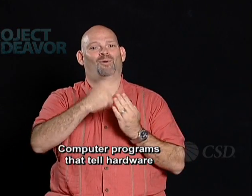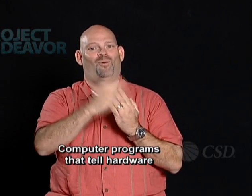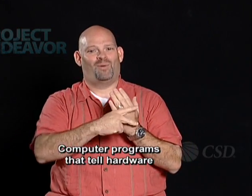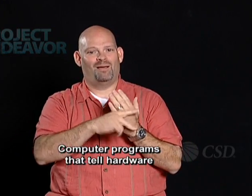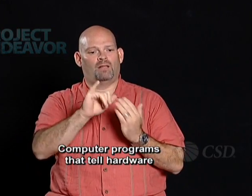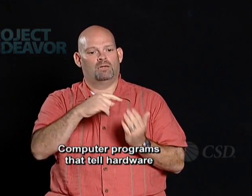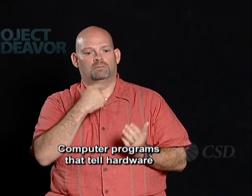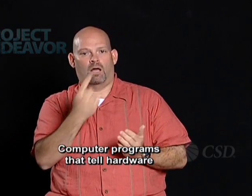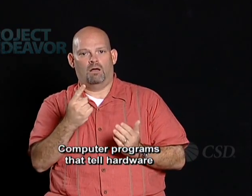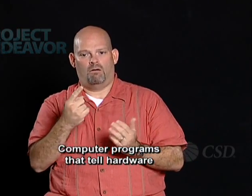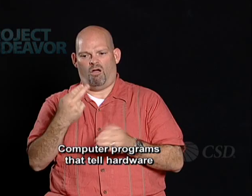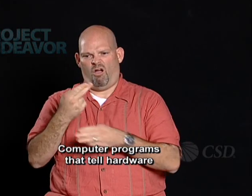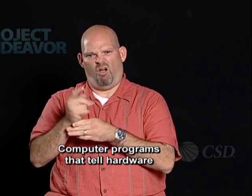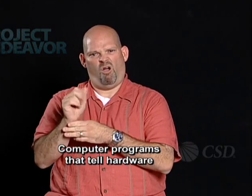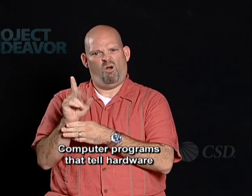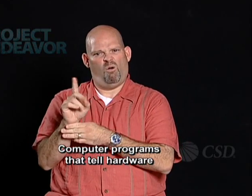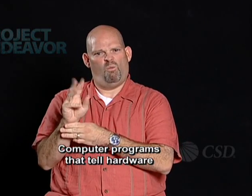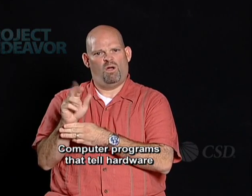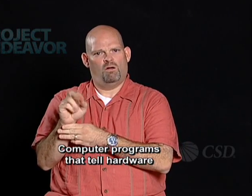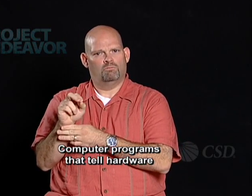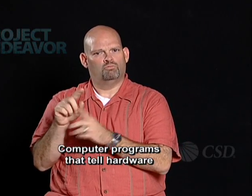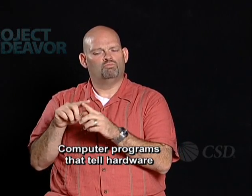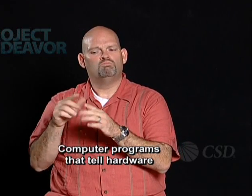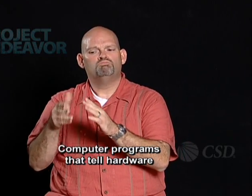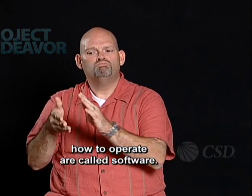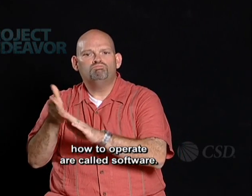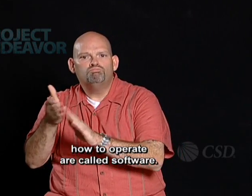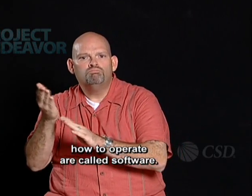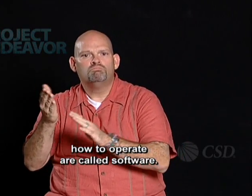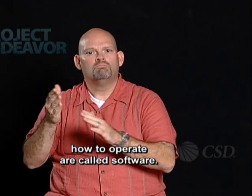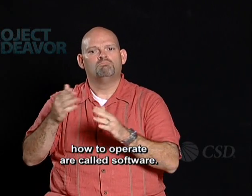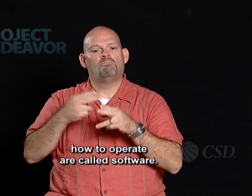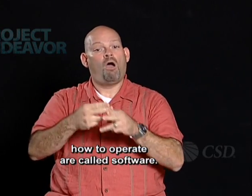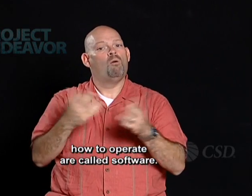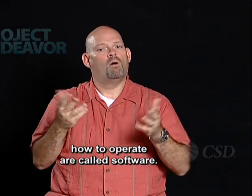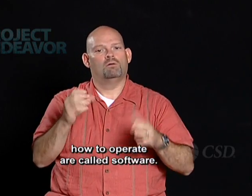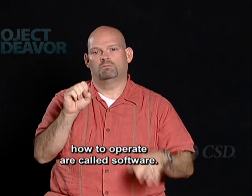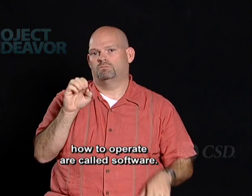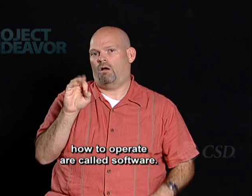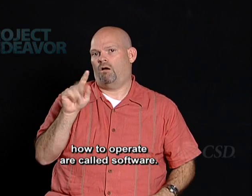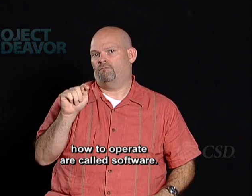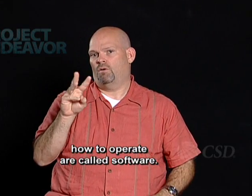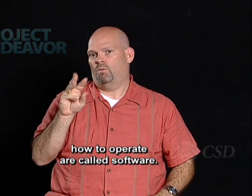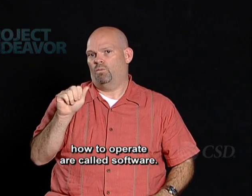Computer programs that tell hardware how to operate are called software.